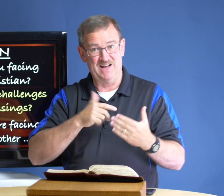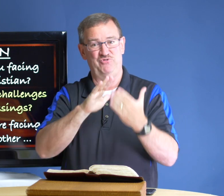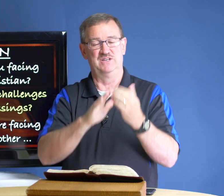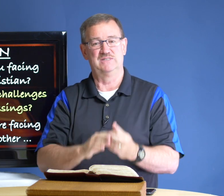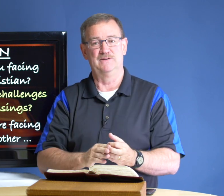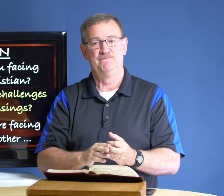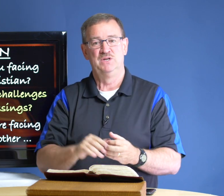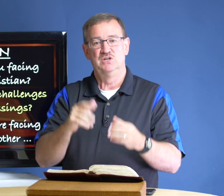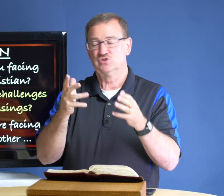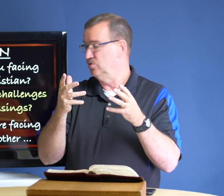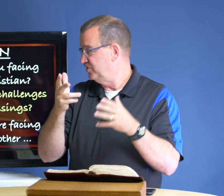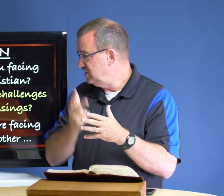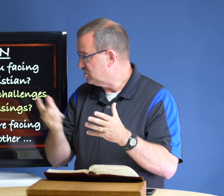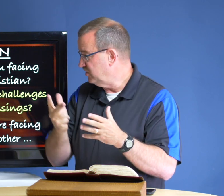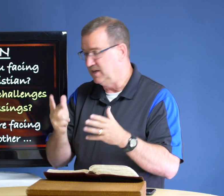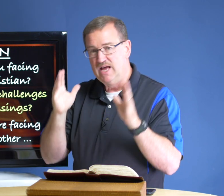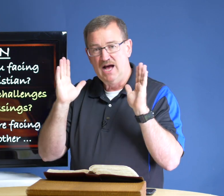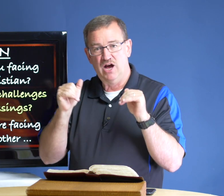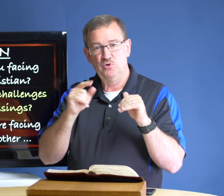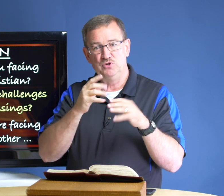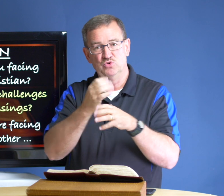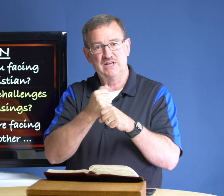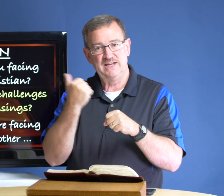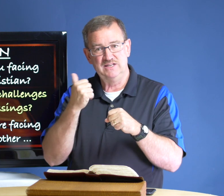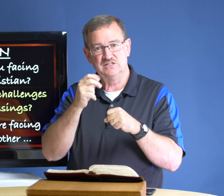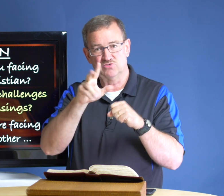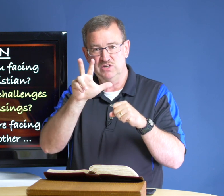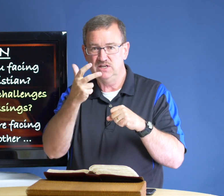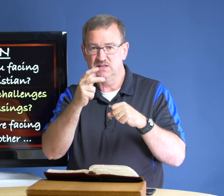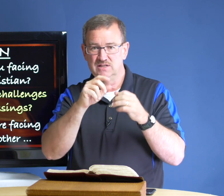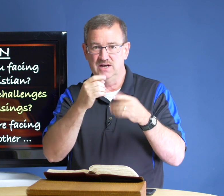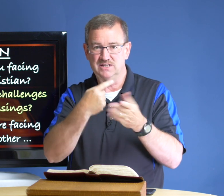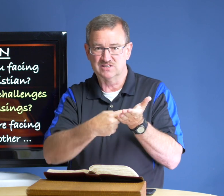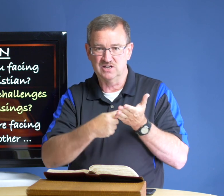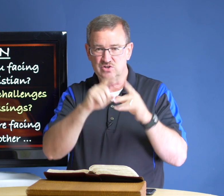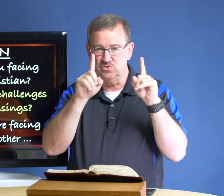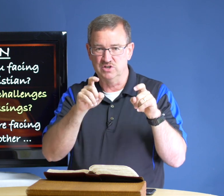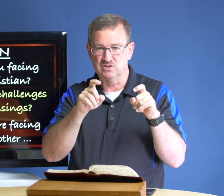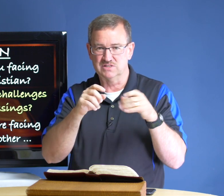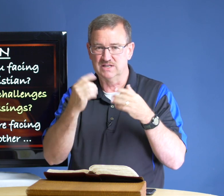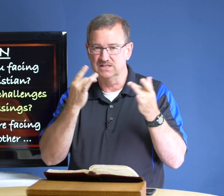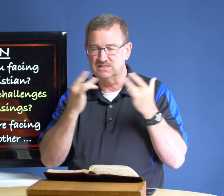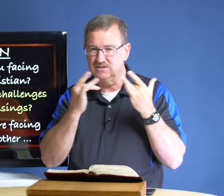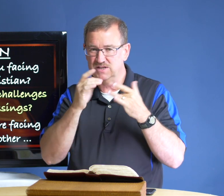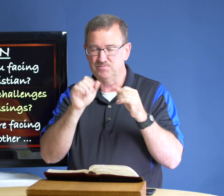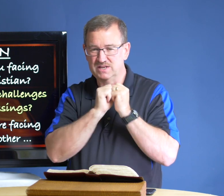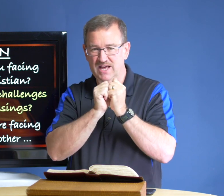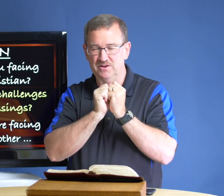i'm facing so these three i hope you will take these three uh discussion questions and consider them together